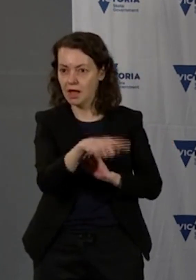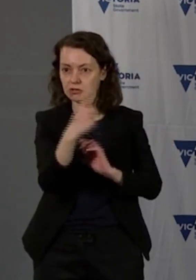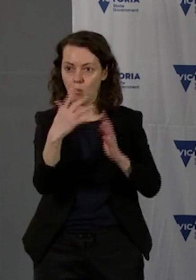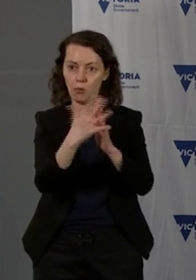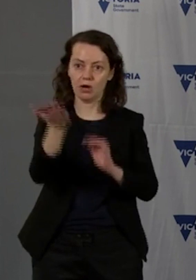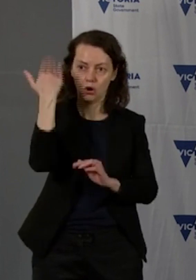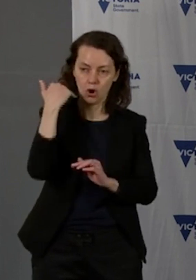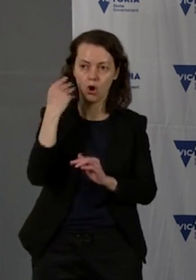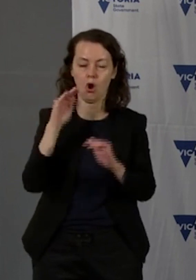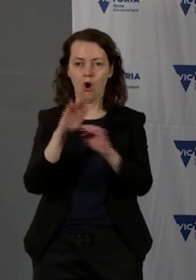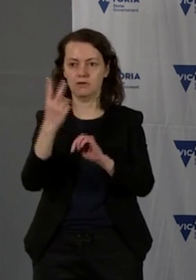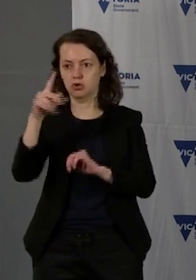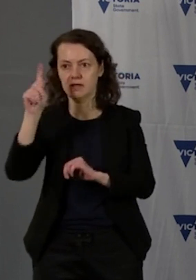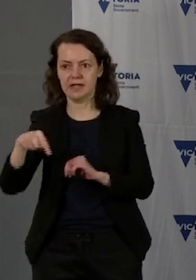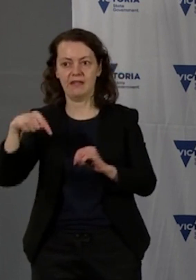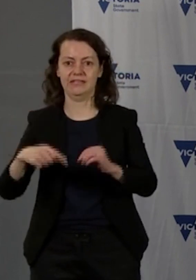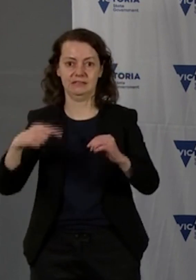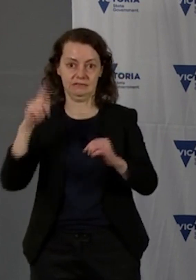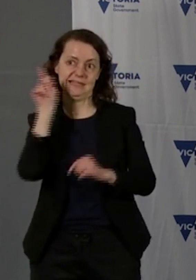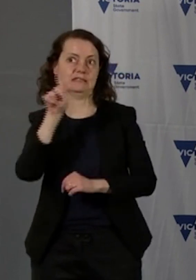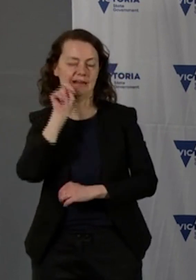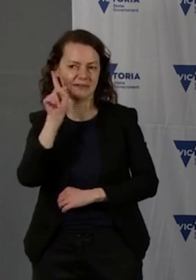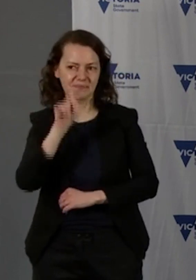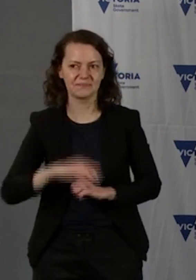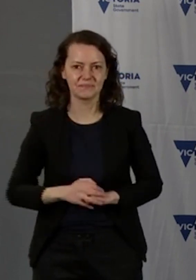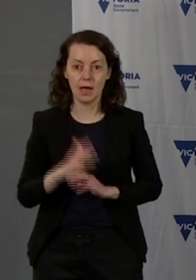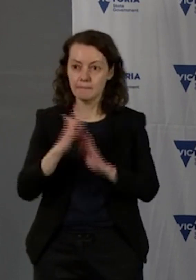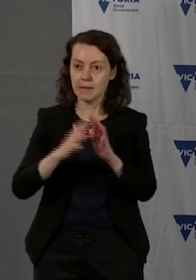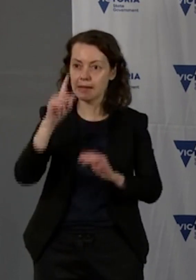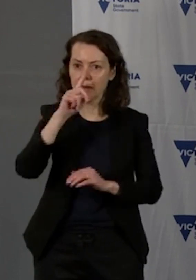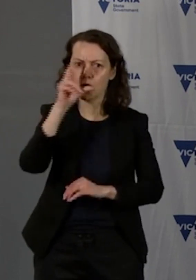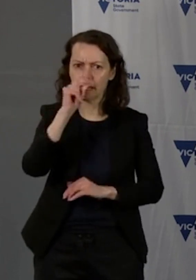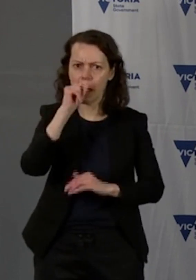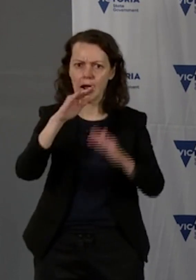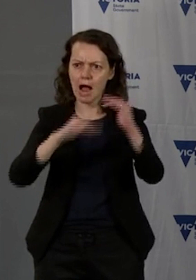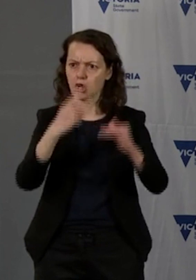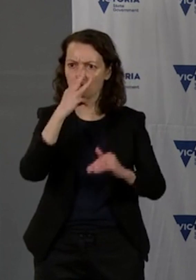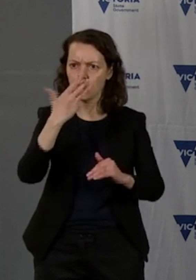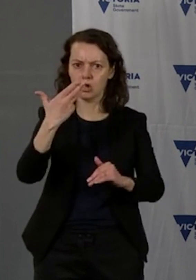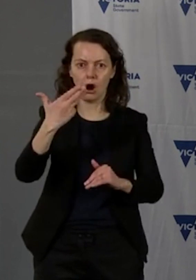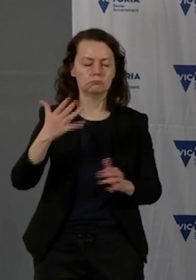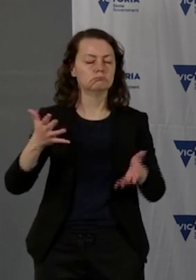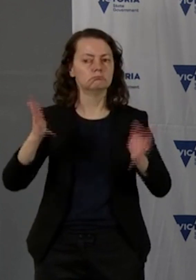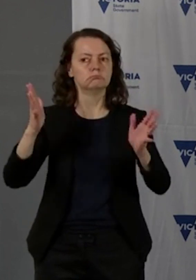strong emphasis to the fact that young people in particular under 39 want to get vaccinated.